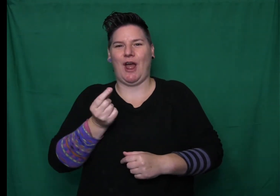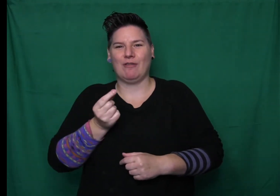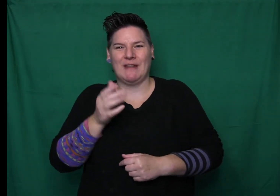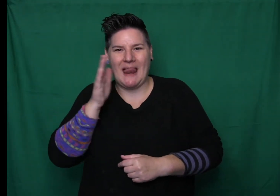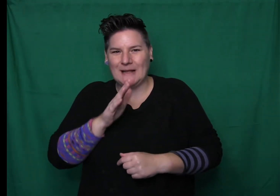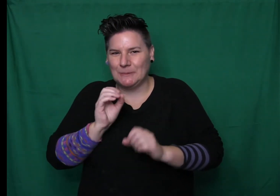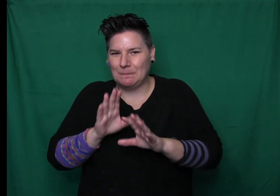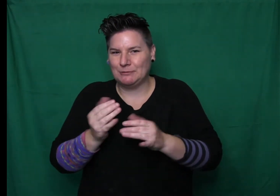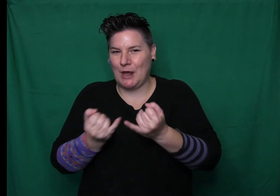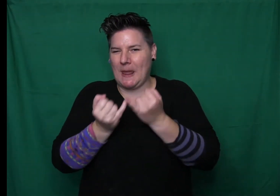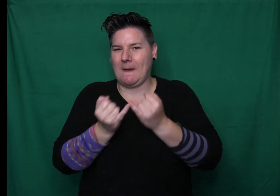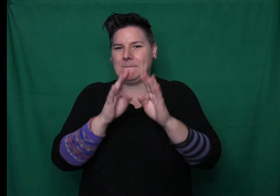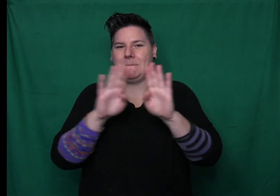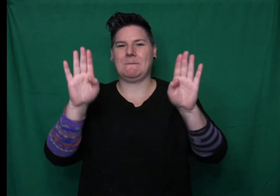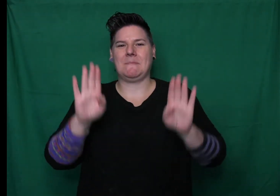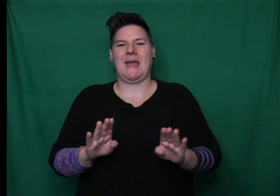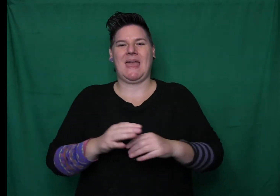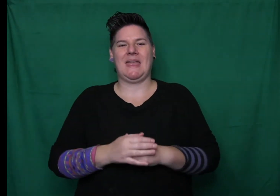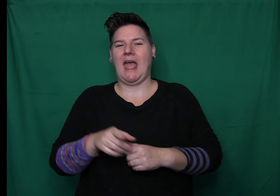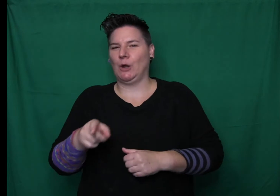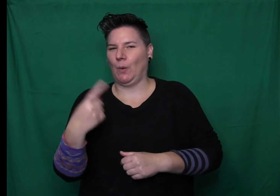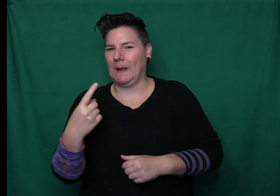also be the prince and I'll be the princess.